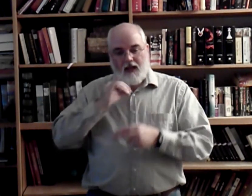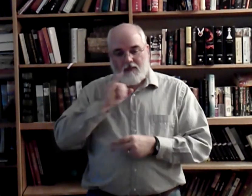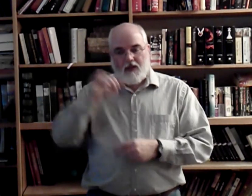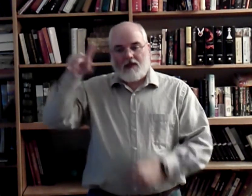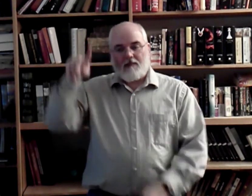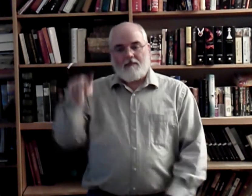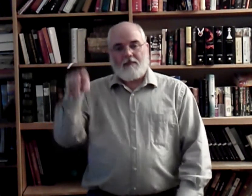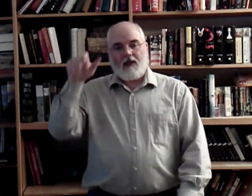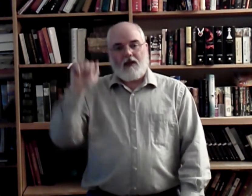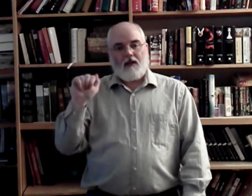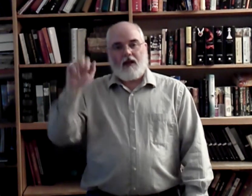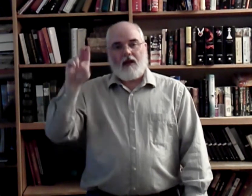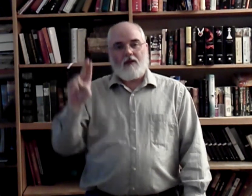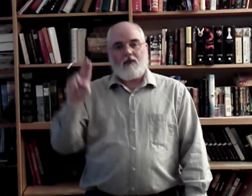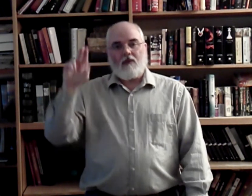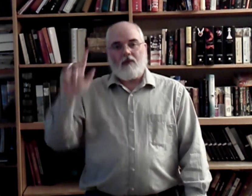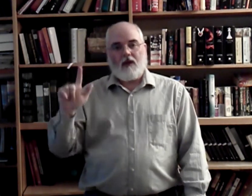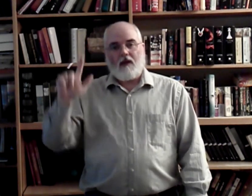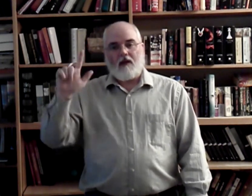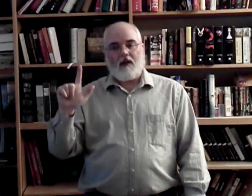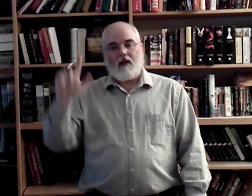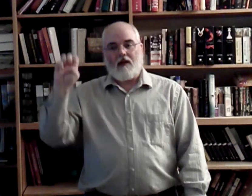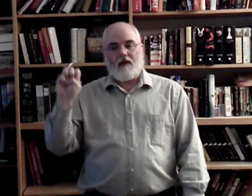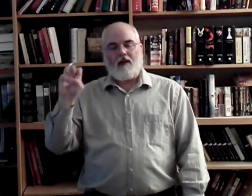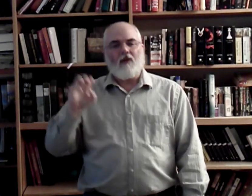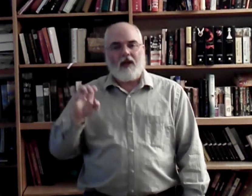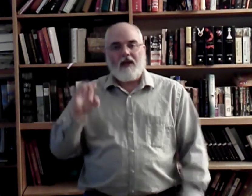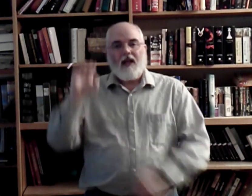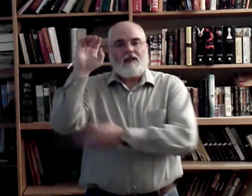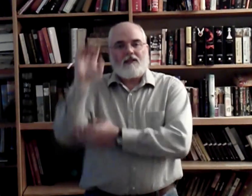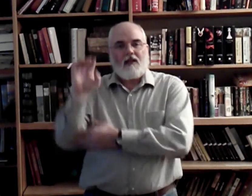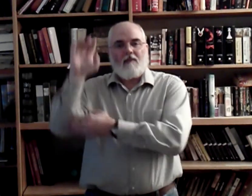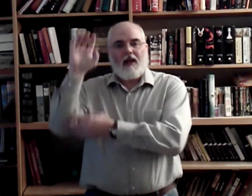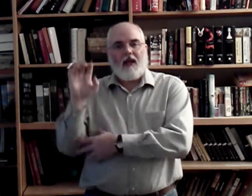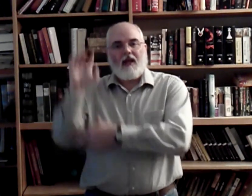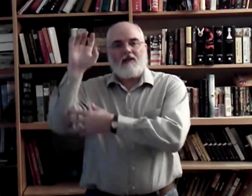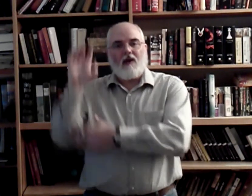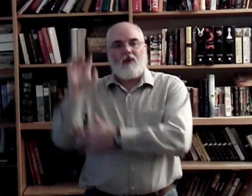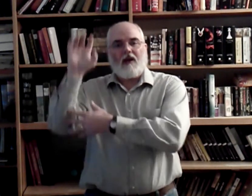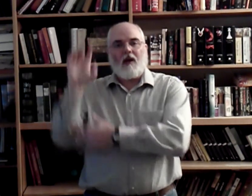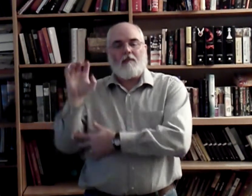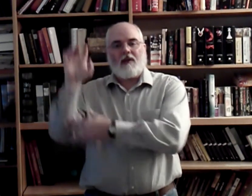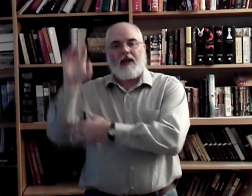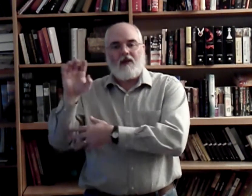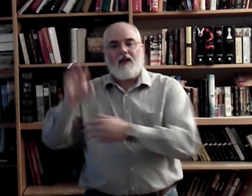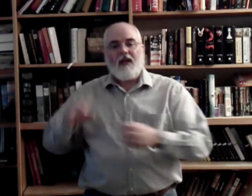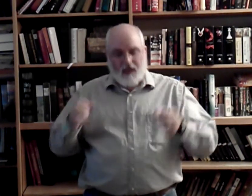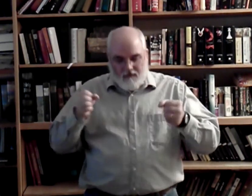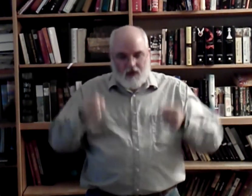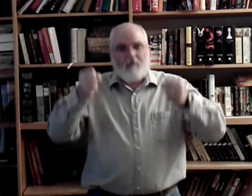is P-A-U-L-L-E, okay? See my hand going up and down? If you can